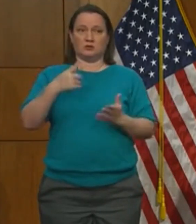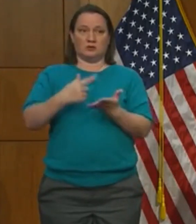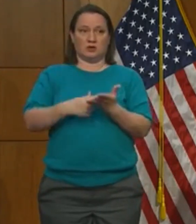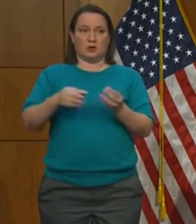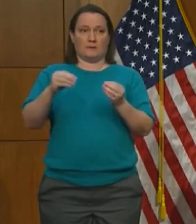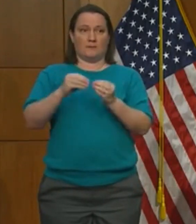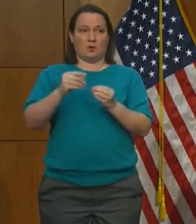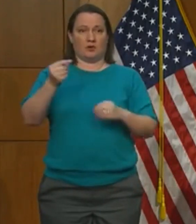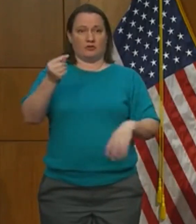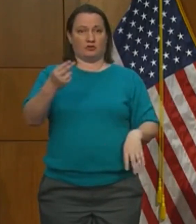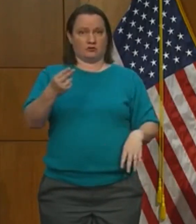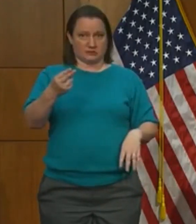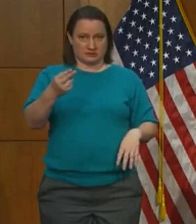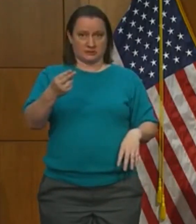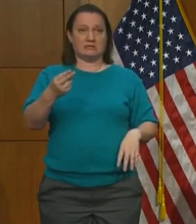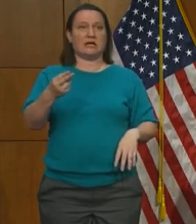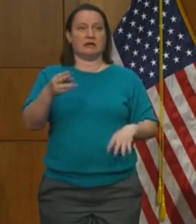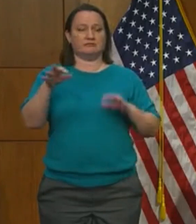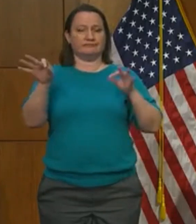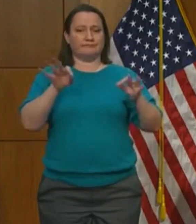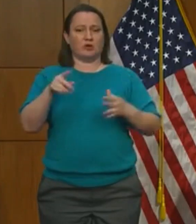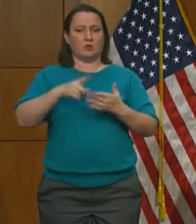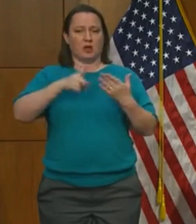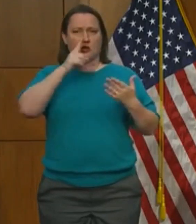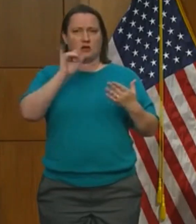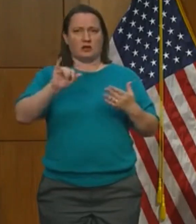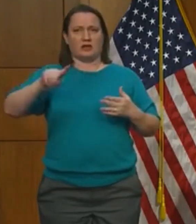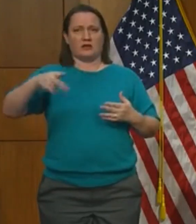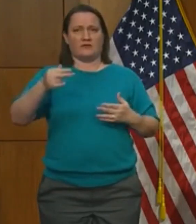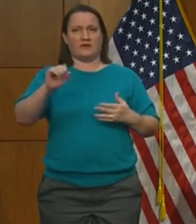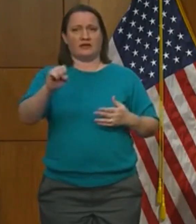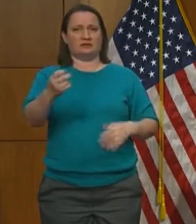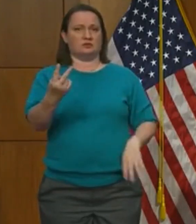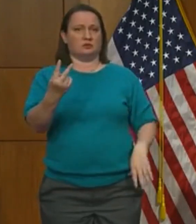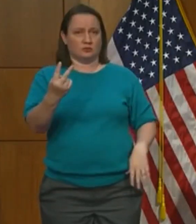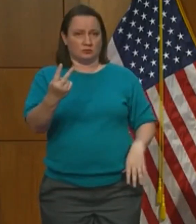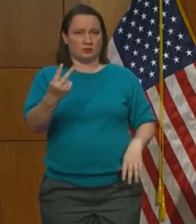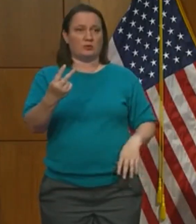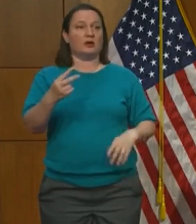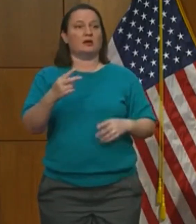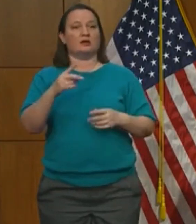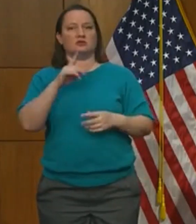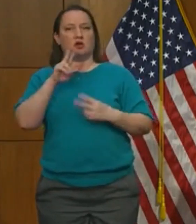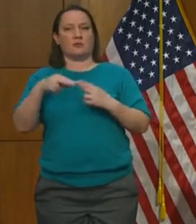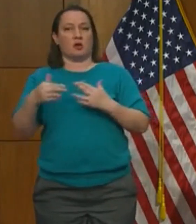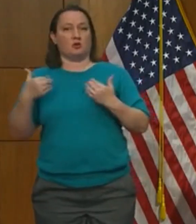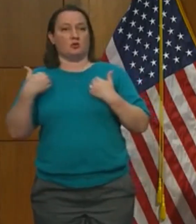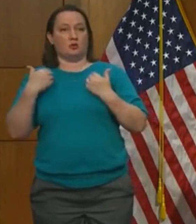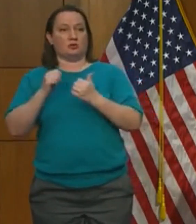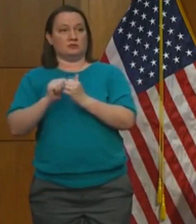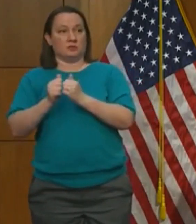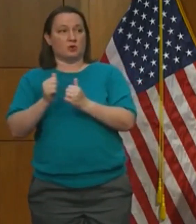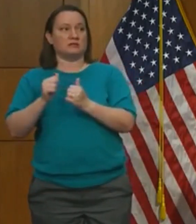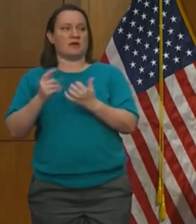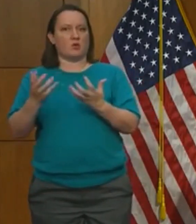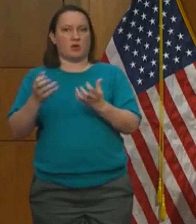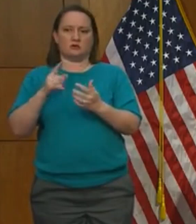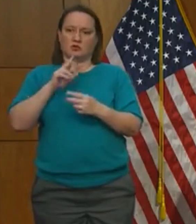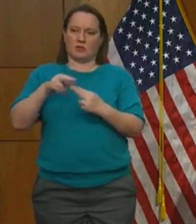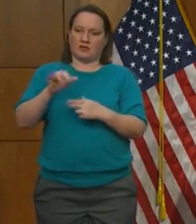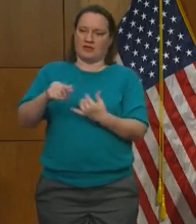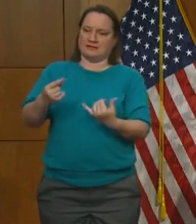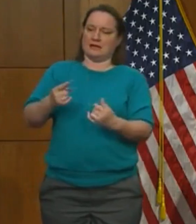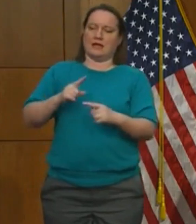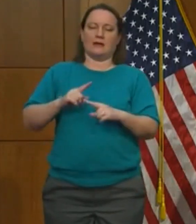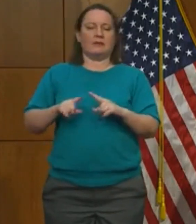about moving into Phase 2 and also talk about youth sports. I had intended to do that today, but we're going to talk in more